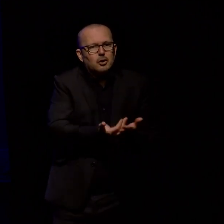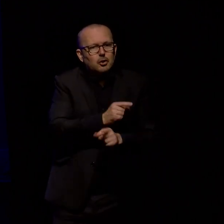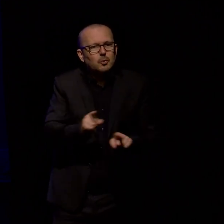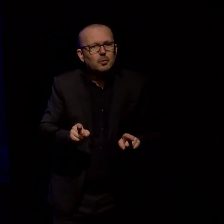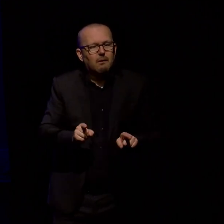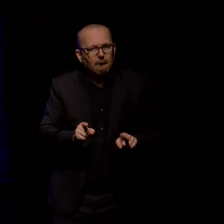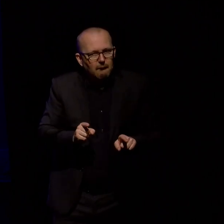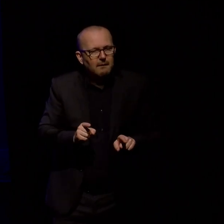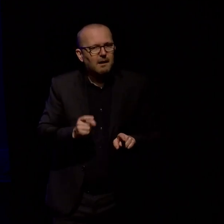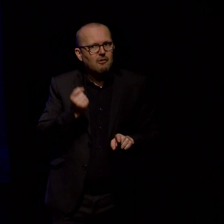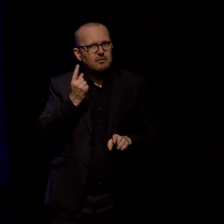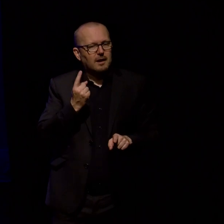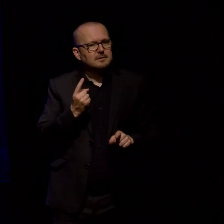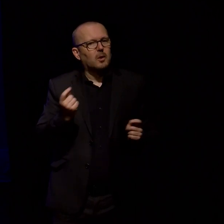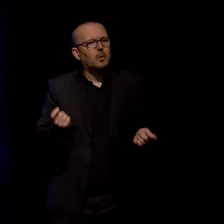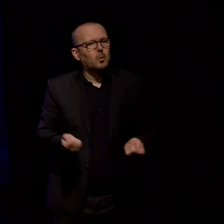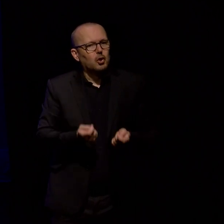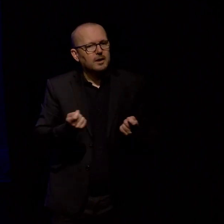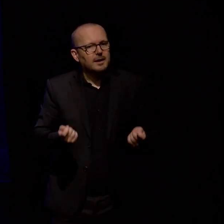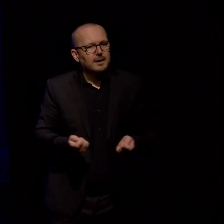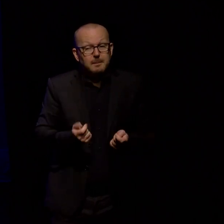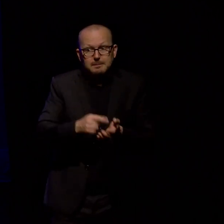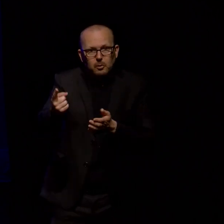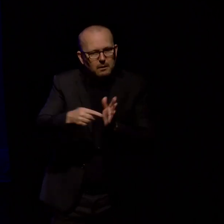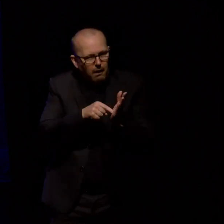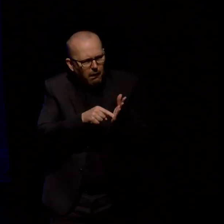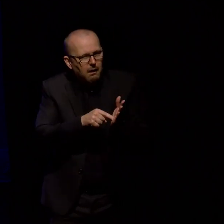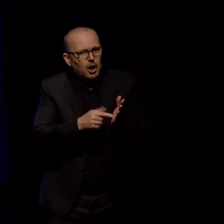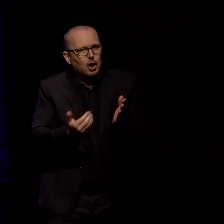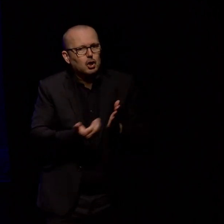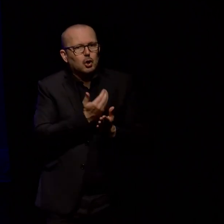presenting something differently it may prompt people to see the land in a new light.